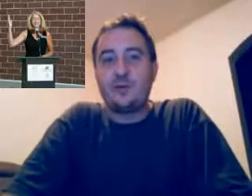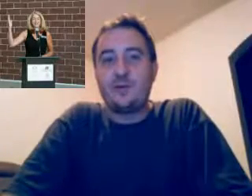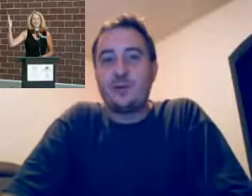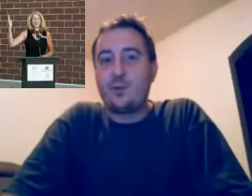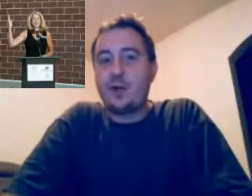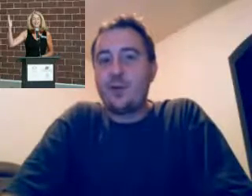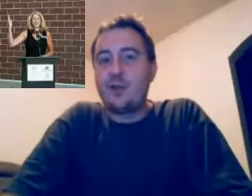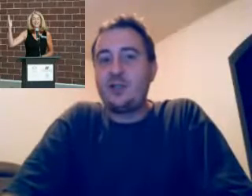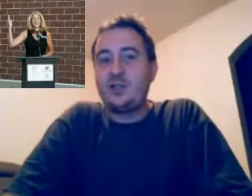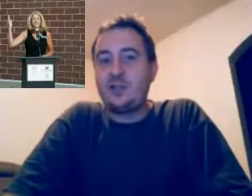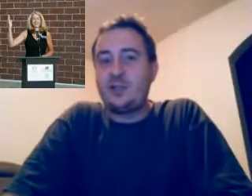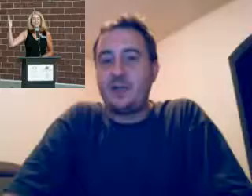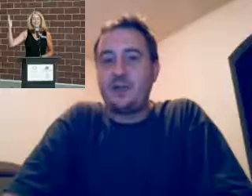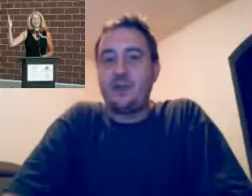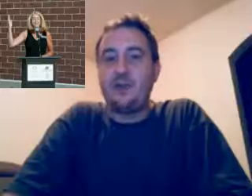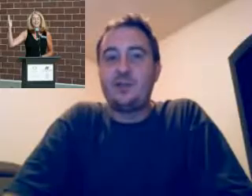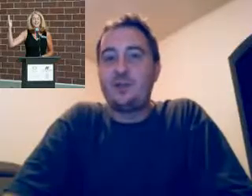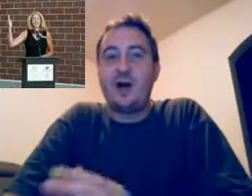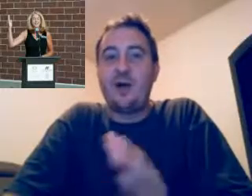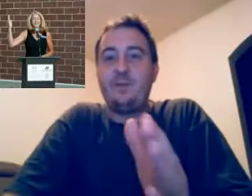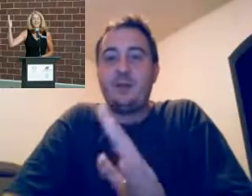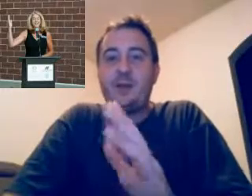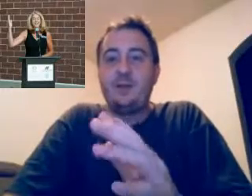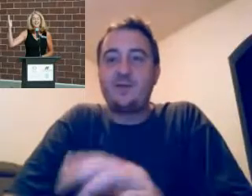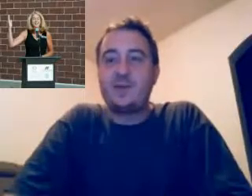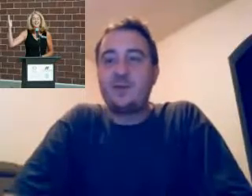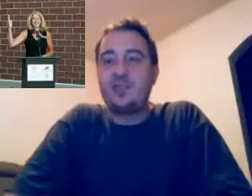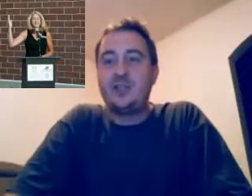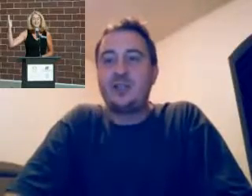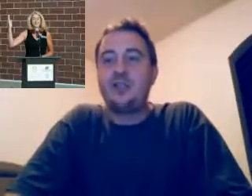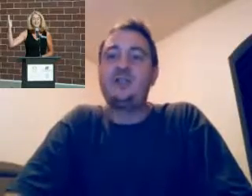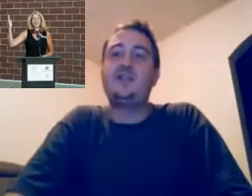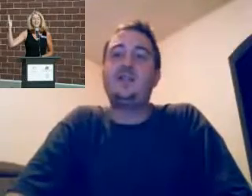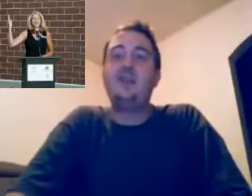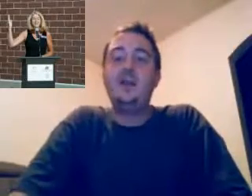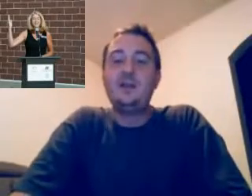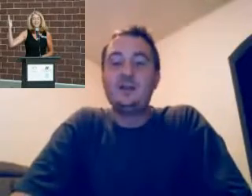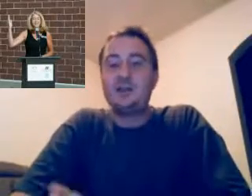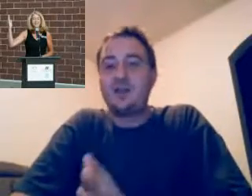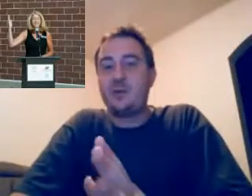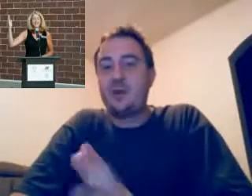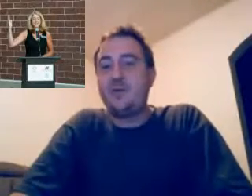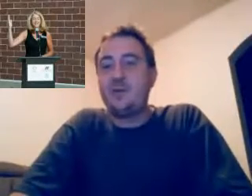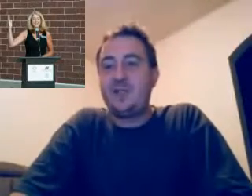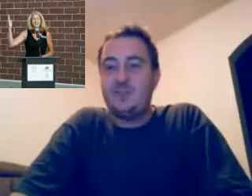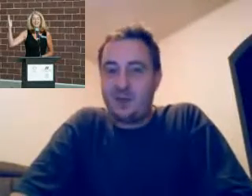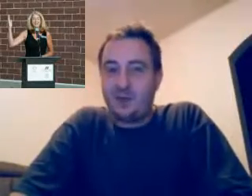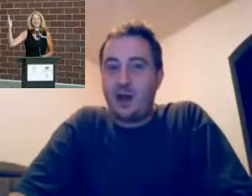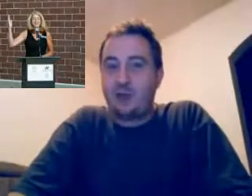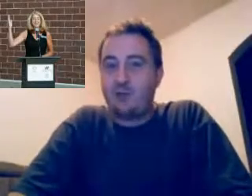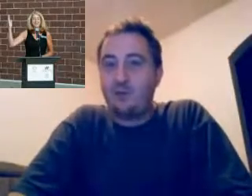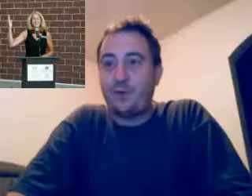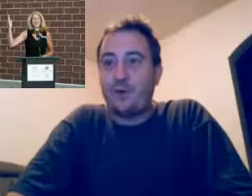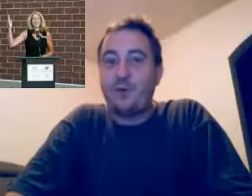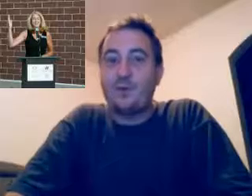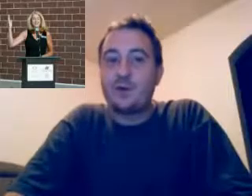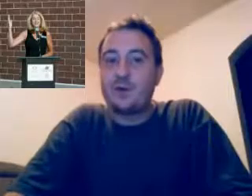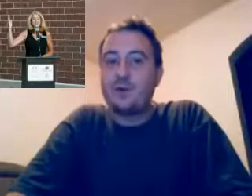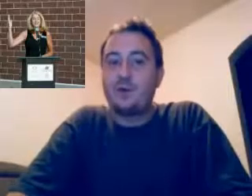Denver Recreational Center using bond money of some shit that she did. So she was able to get $15 million for Denver to